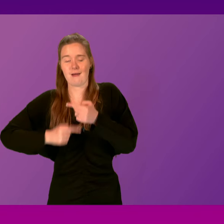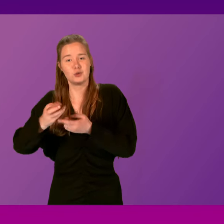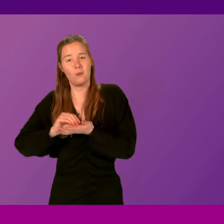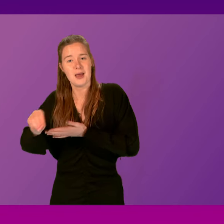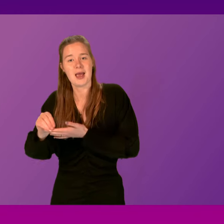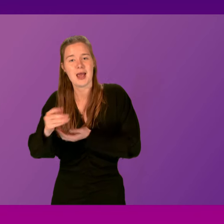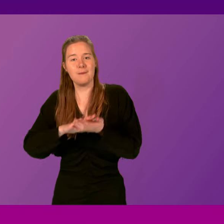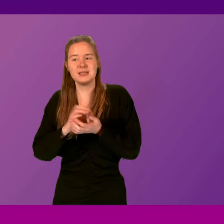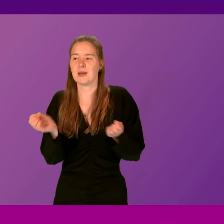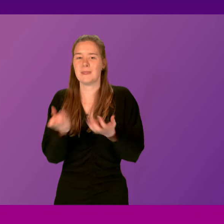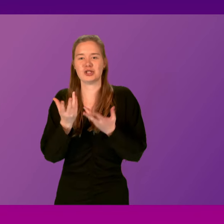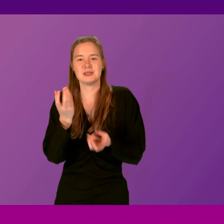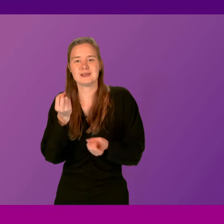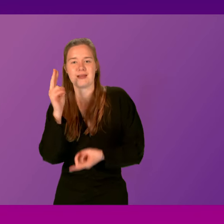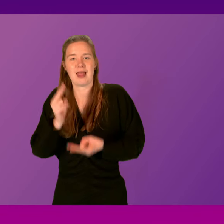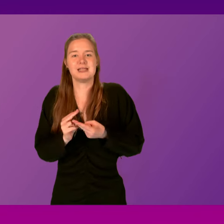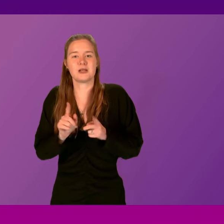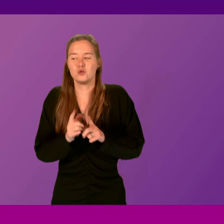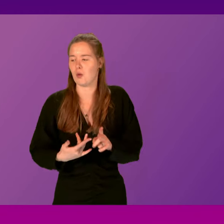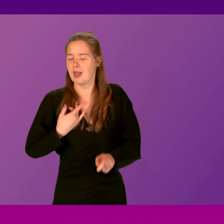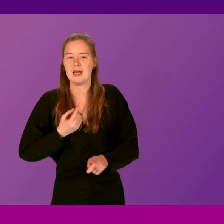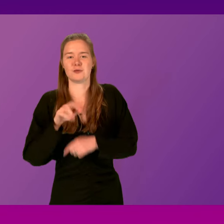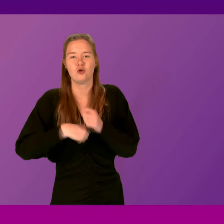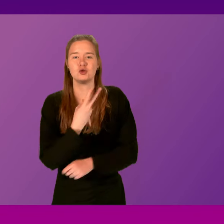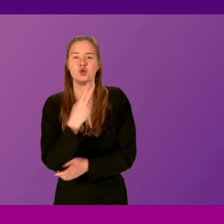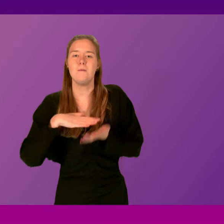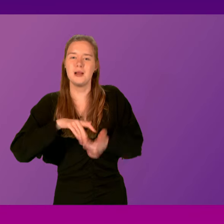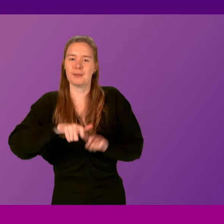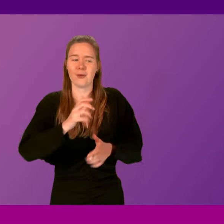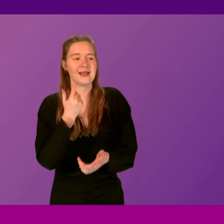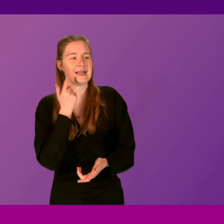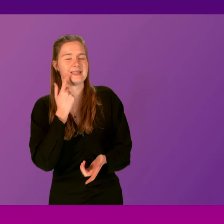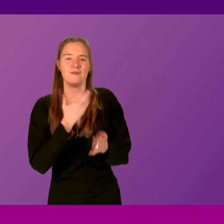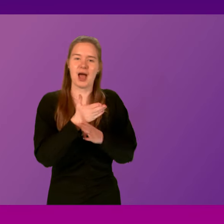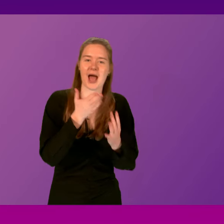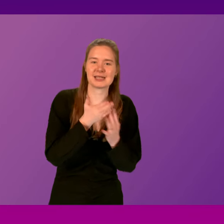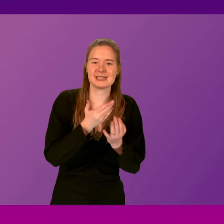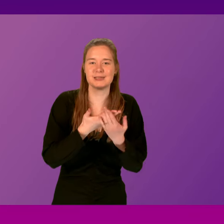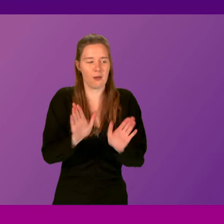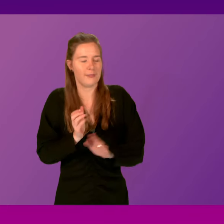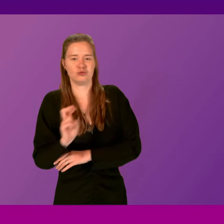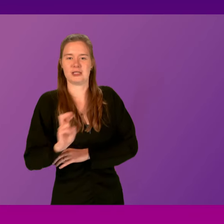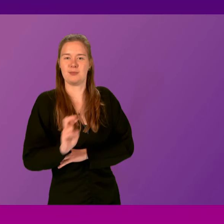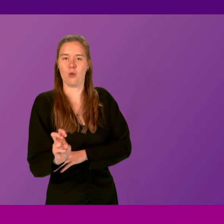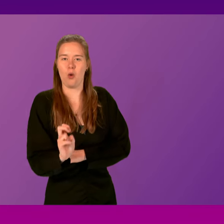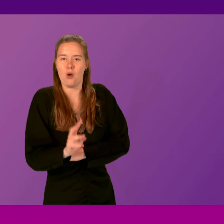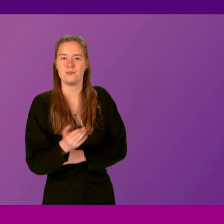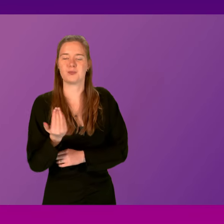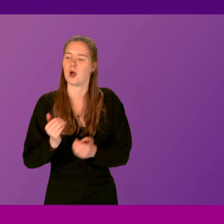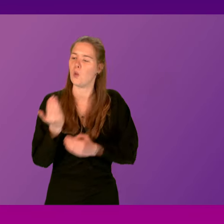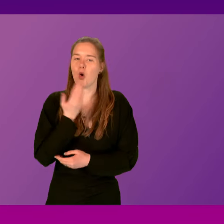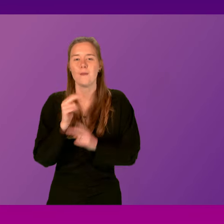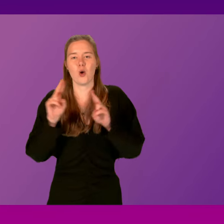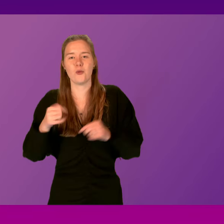is cutting emissions while making the lives of our 2 million people easier in terms of access to public transport. Our Warmer Home Scotland